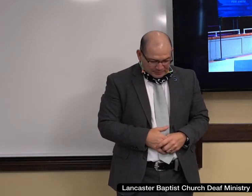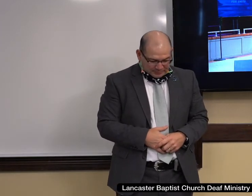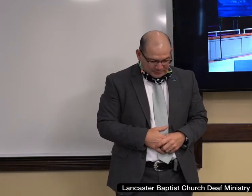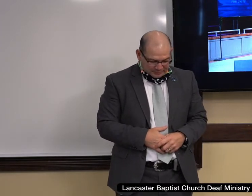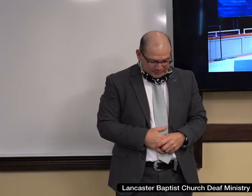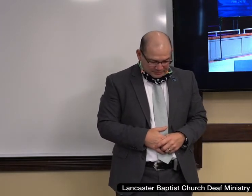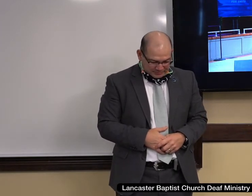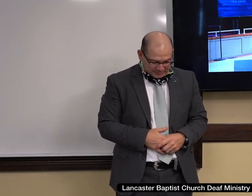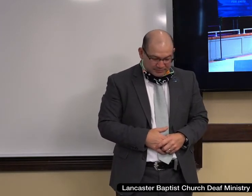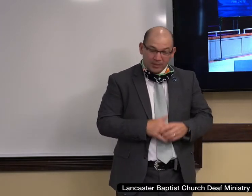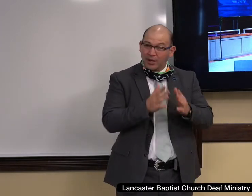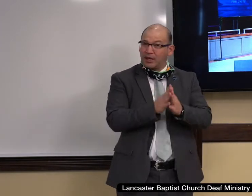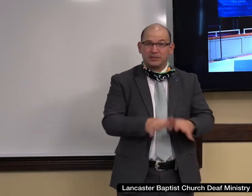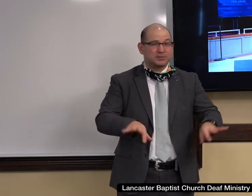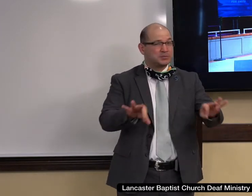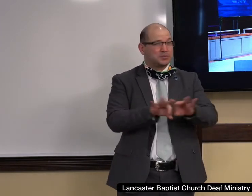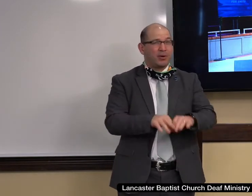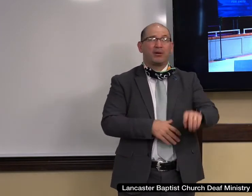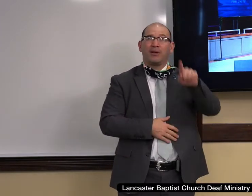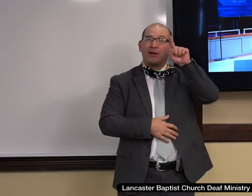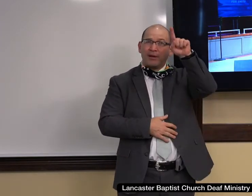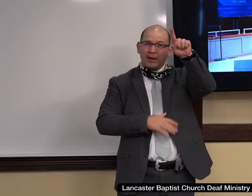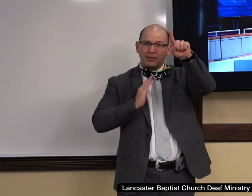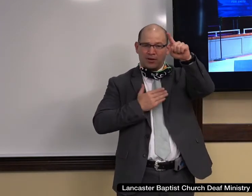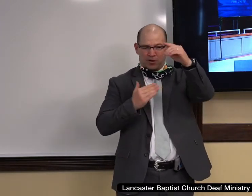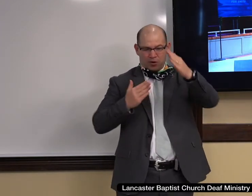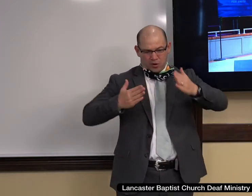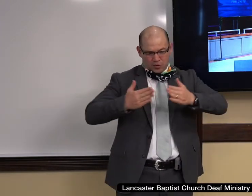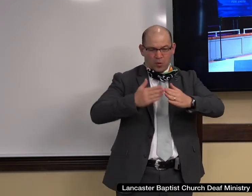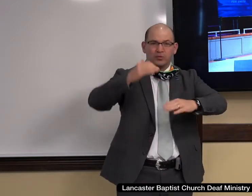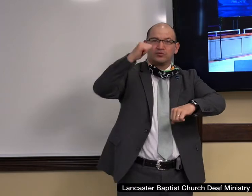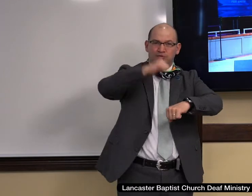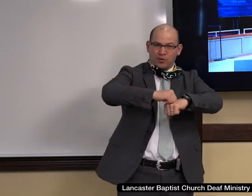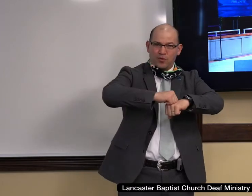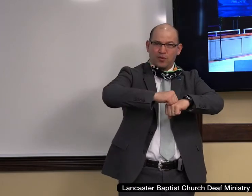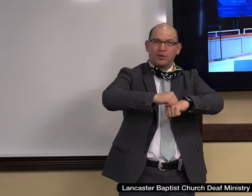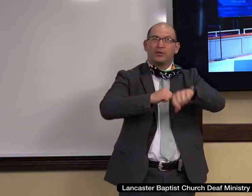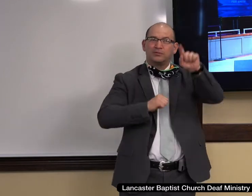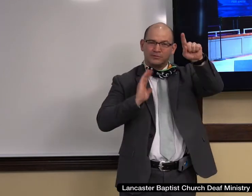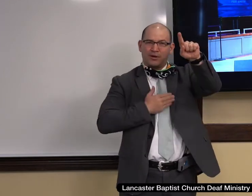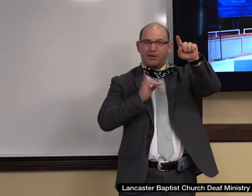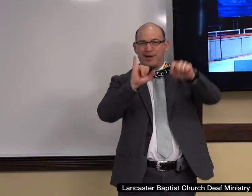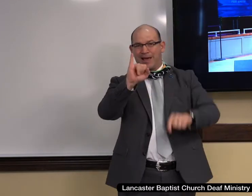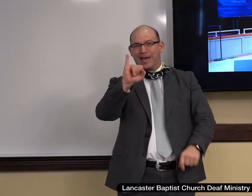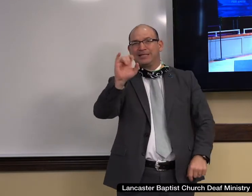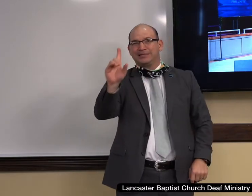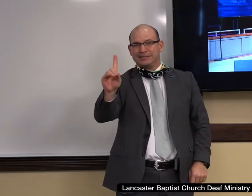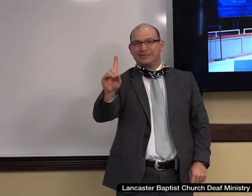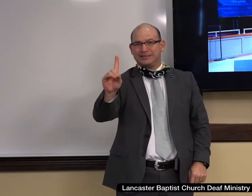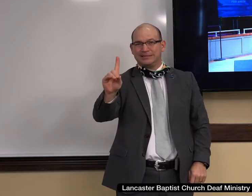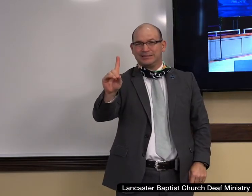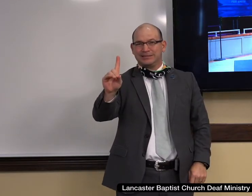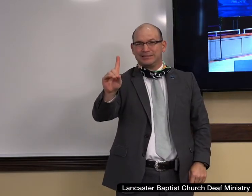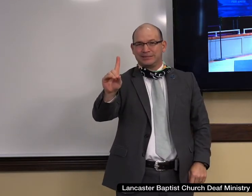This is very important. Our identity is found in the cornerstone. Our unity is found in the cornerstone.